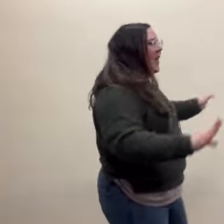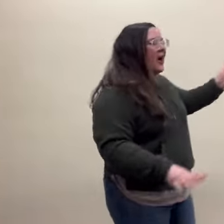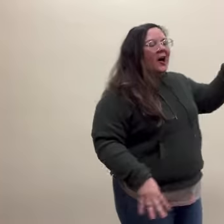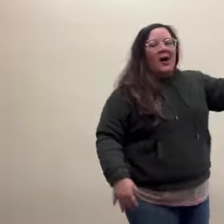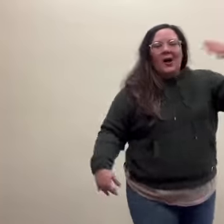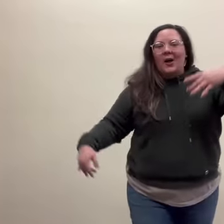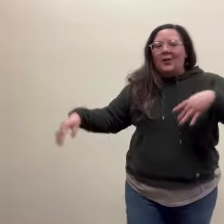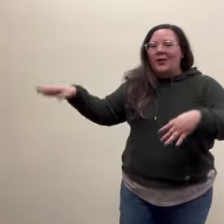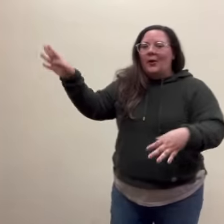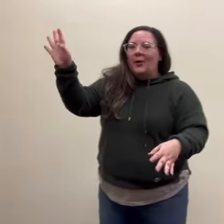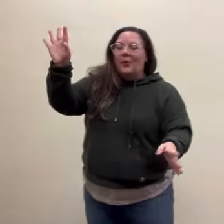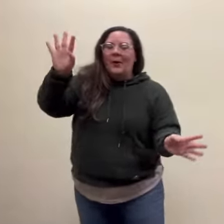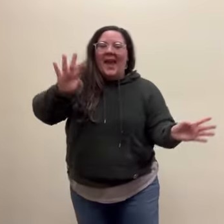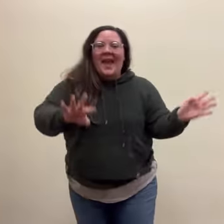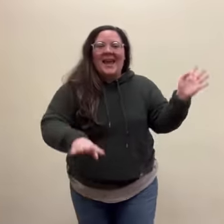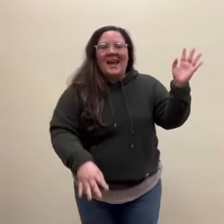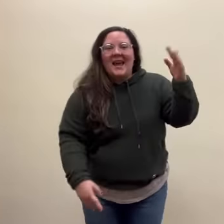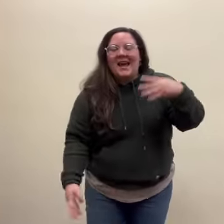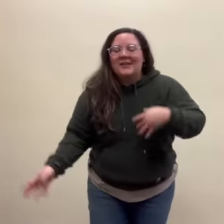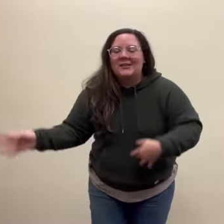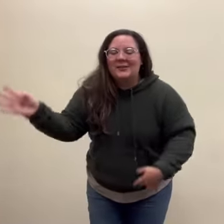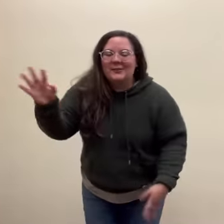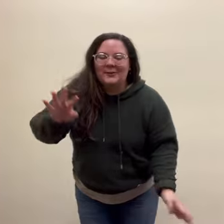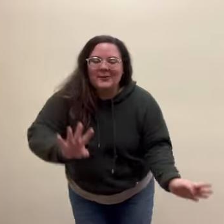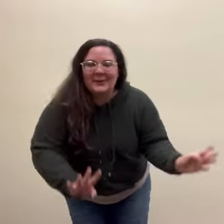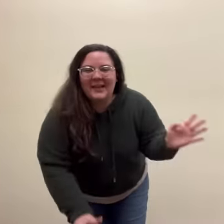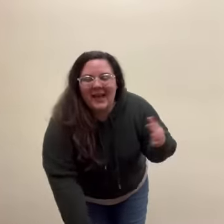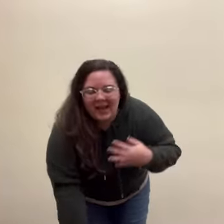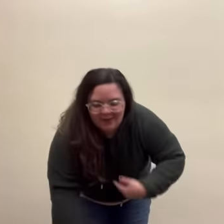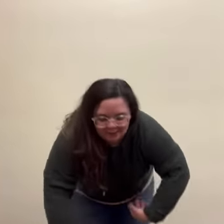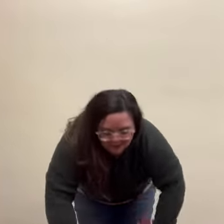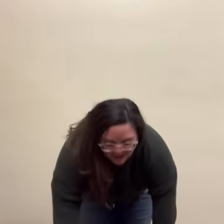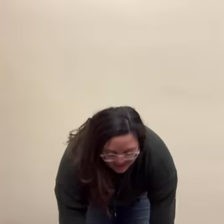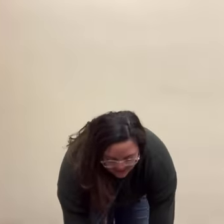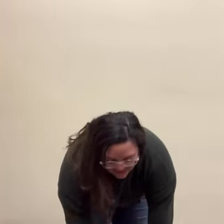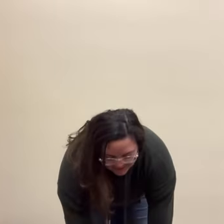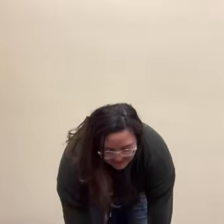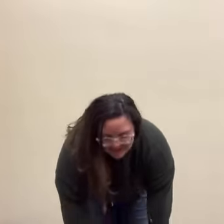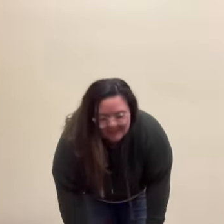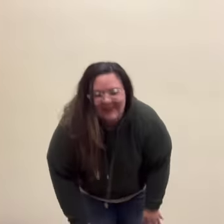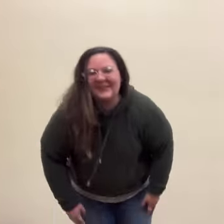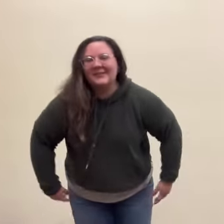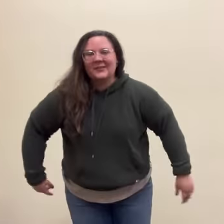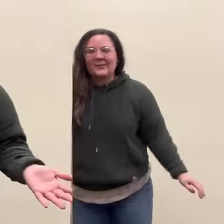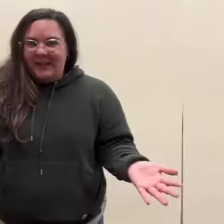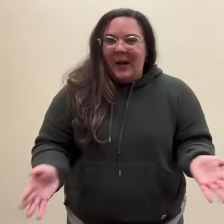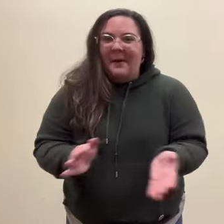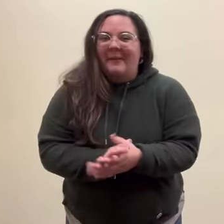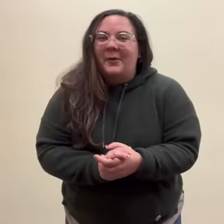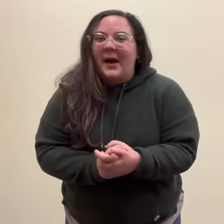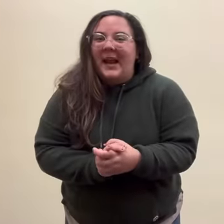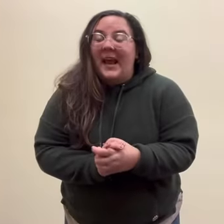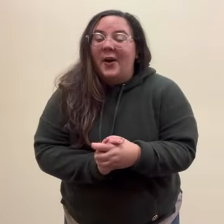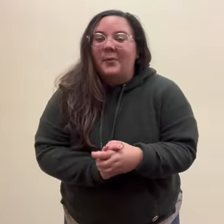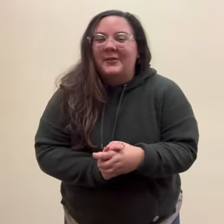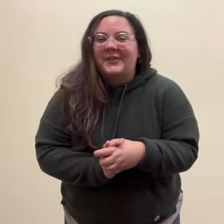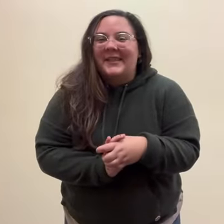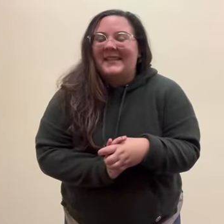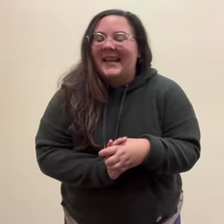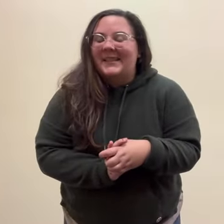all the way to the ground. Great job, everyone. I hope you enjoyed today's